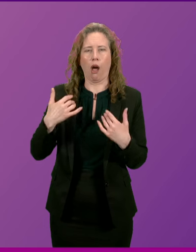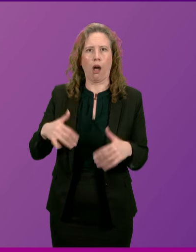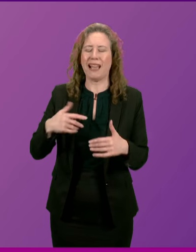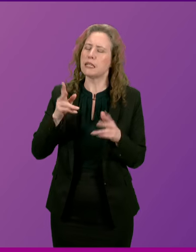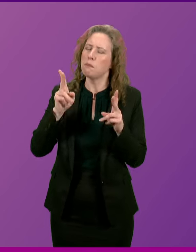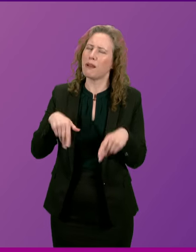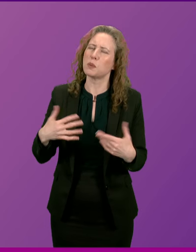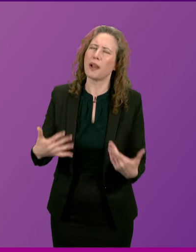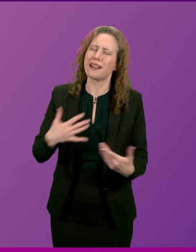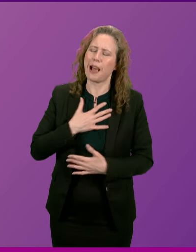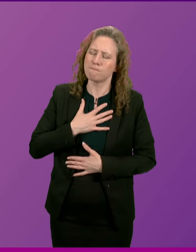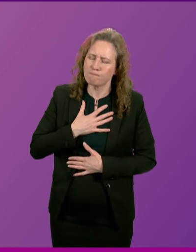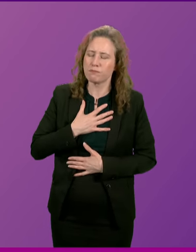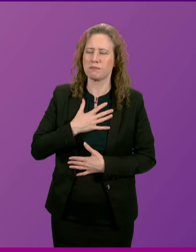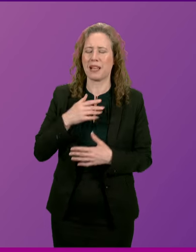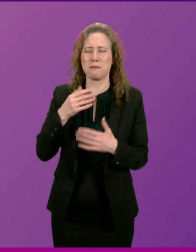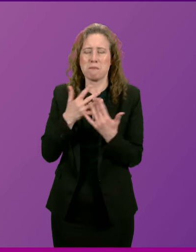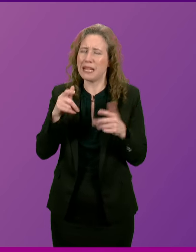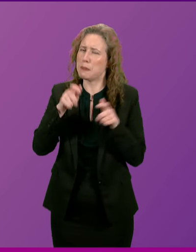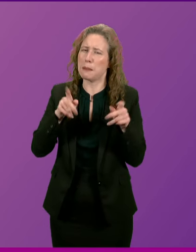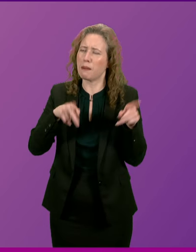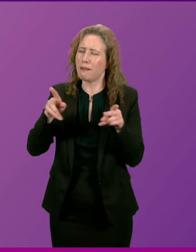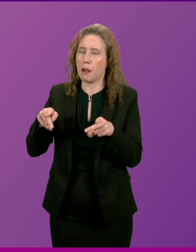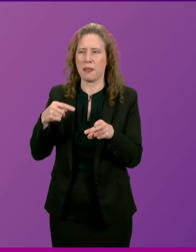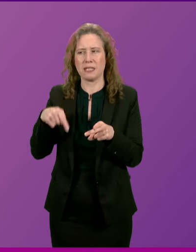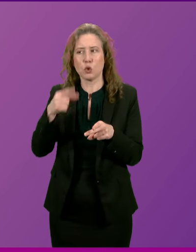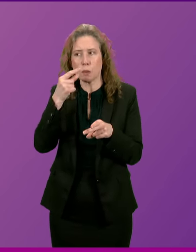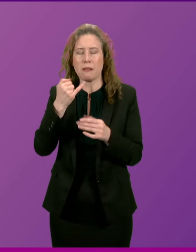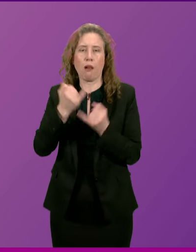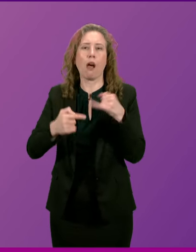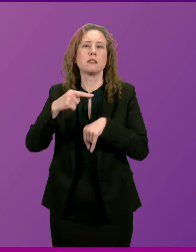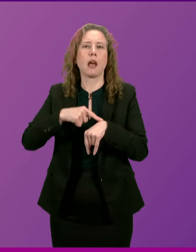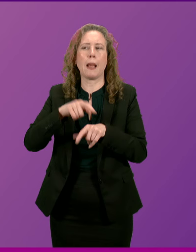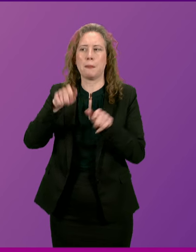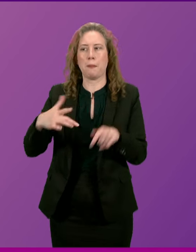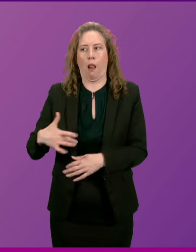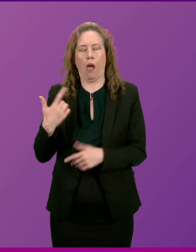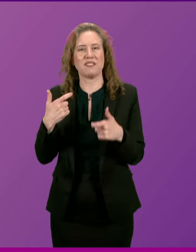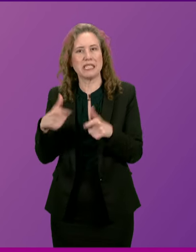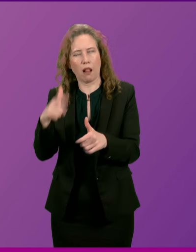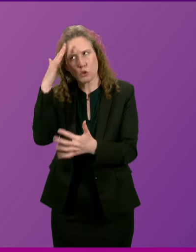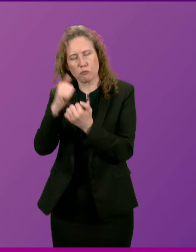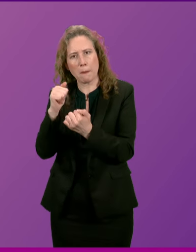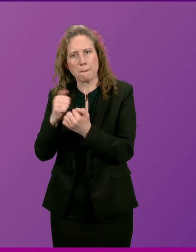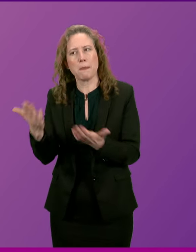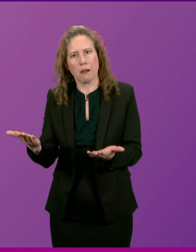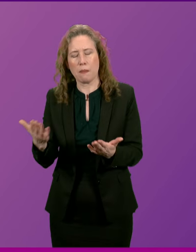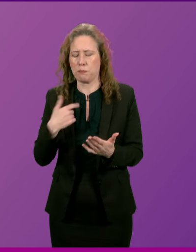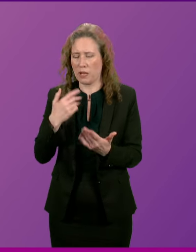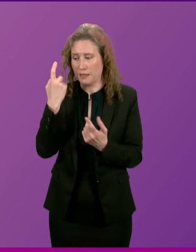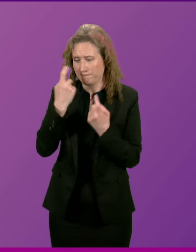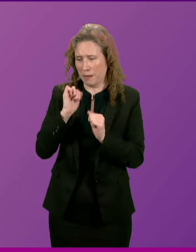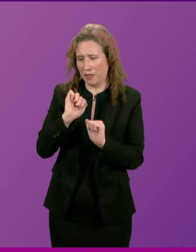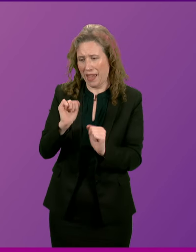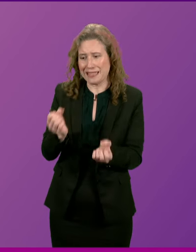the last time we commemorate an anniversary with people who were actually there to commemorate it with us. We reflect on their sacrifice